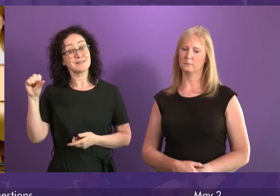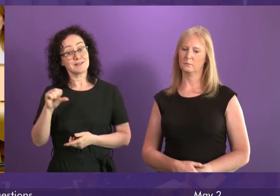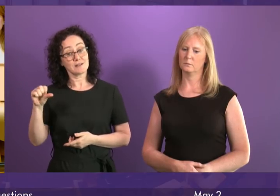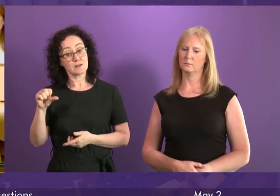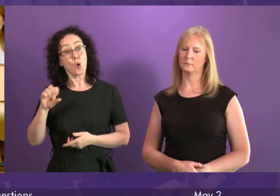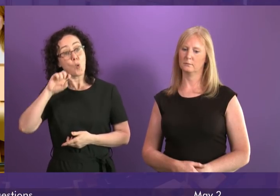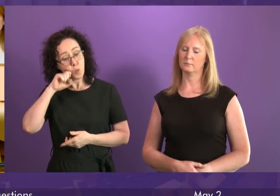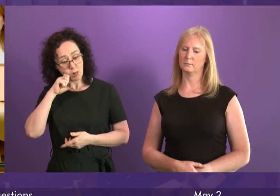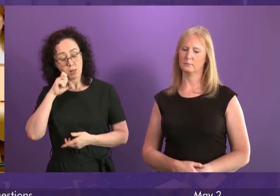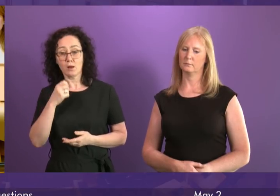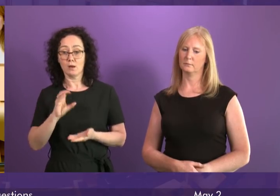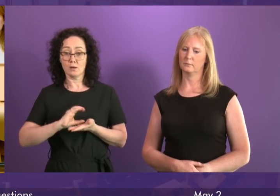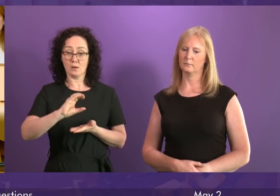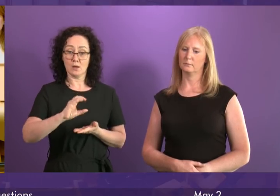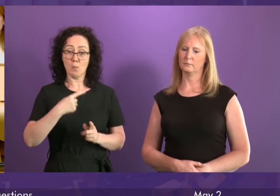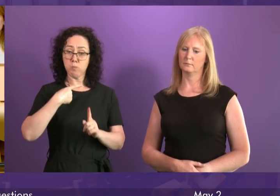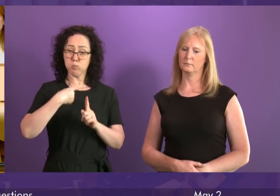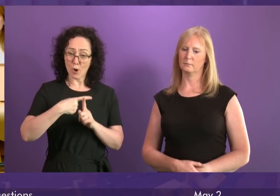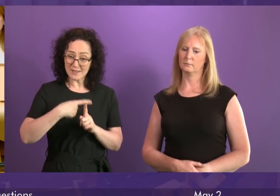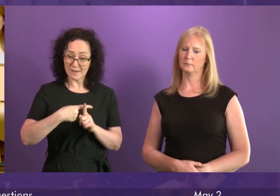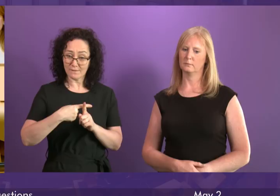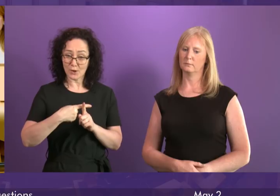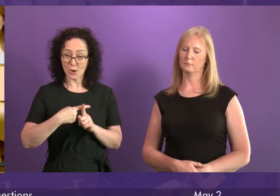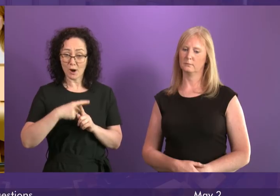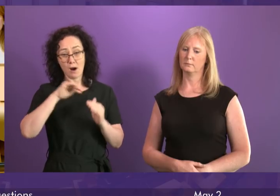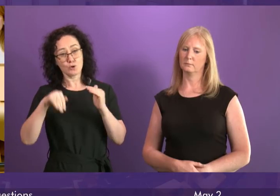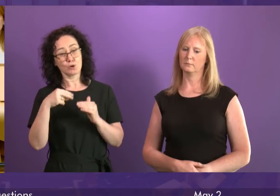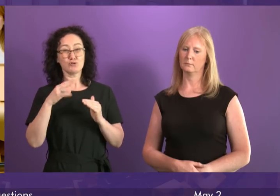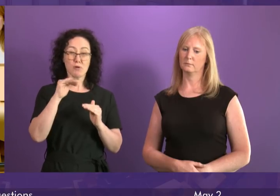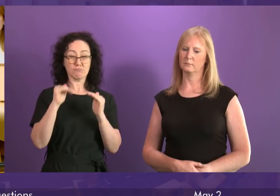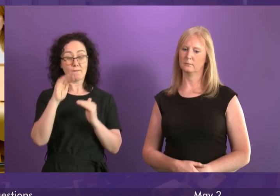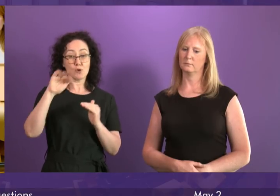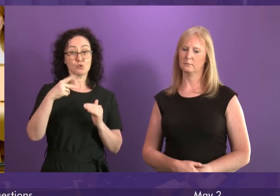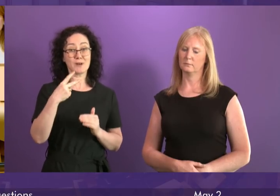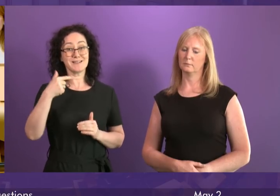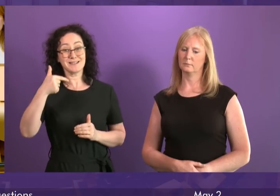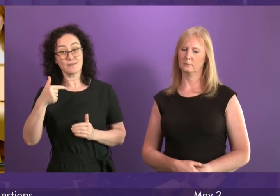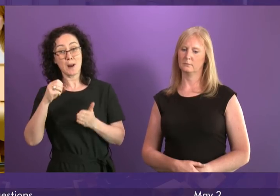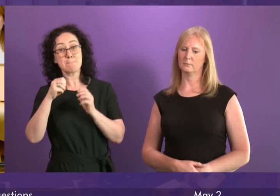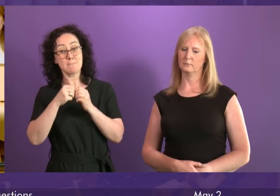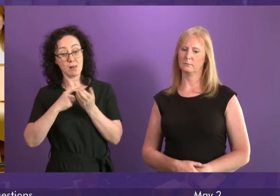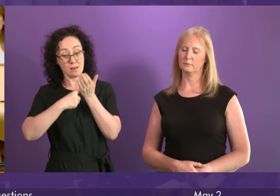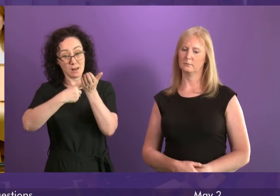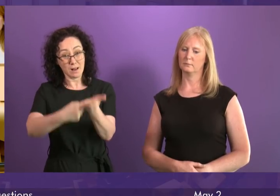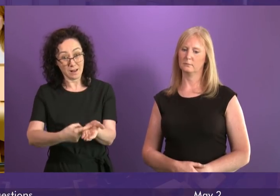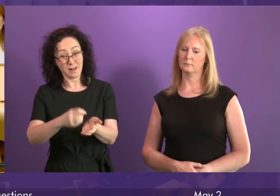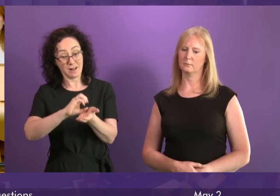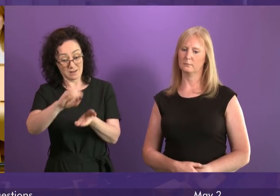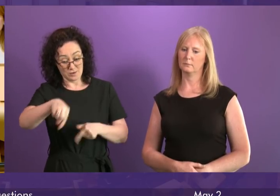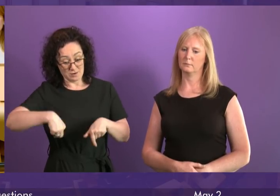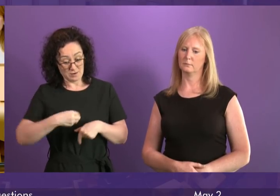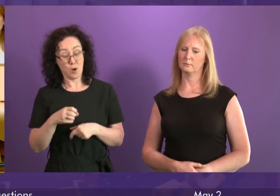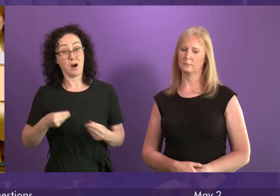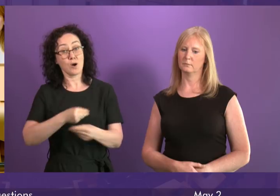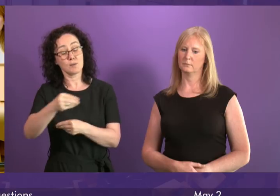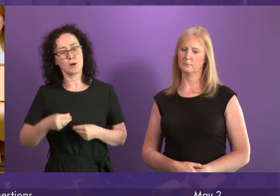positive contribution of just under £27 billion to the UK's public finances over the entirety of their stay. We should be